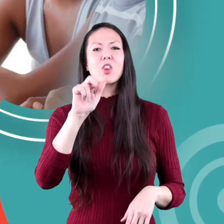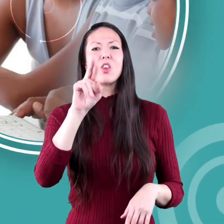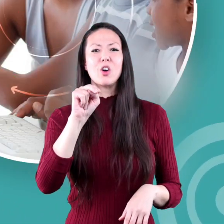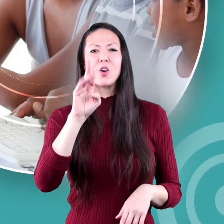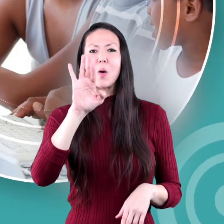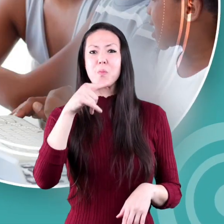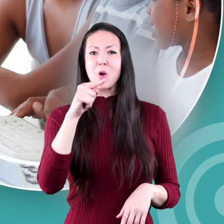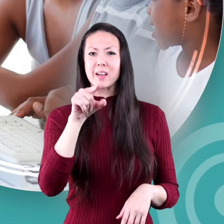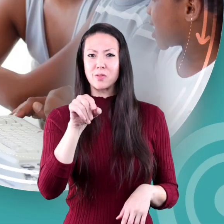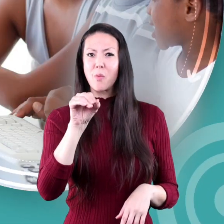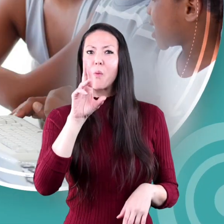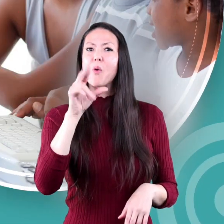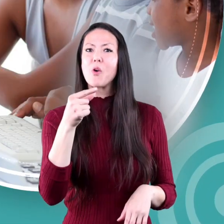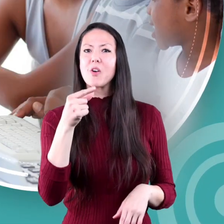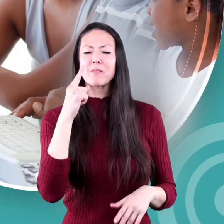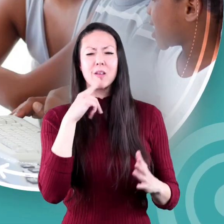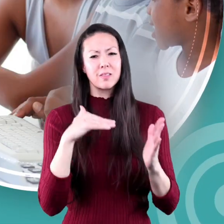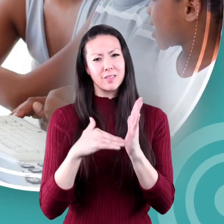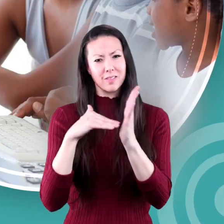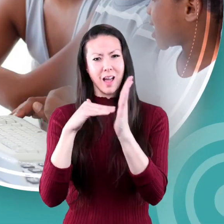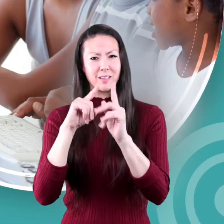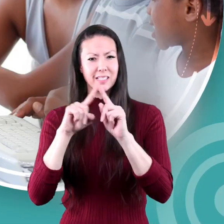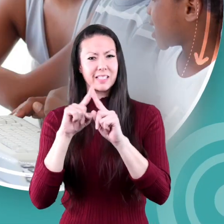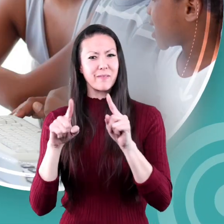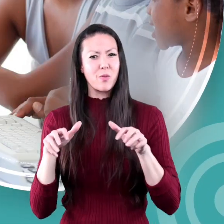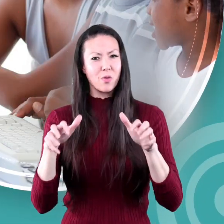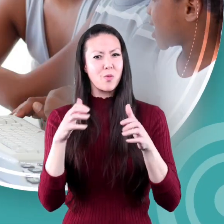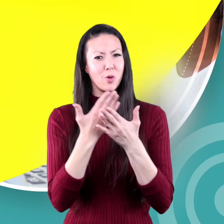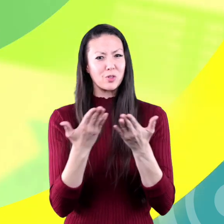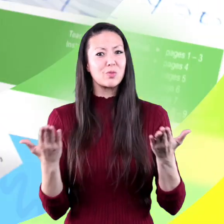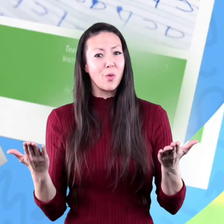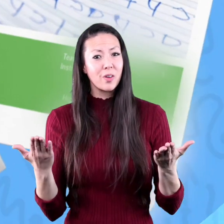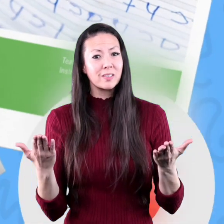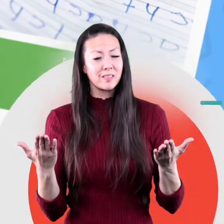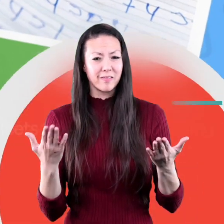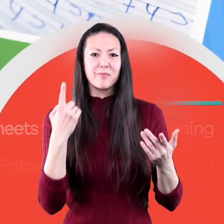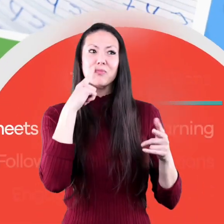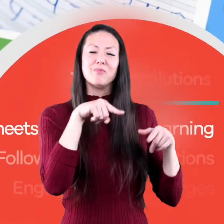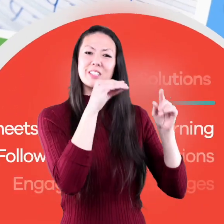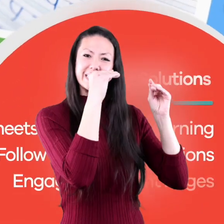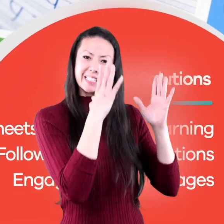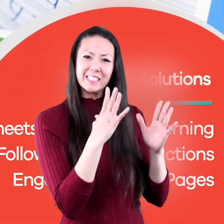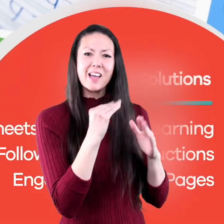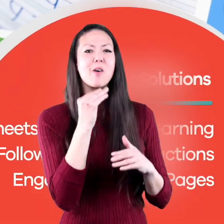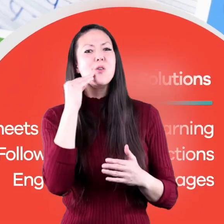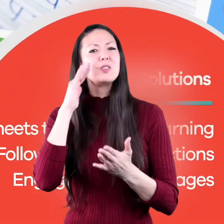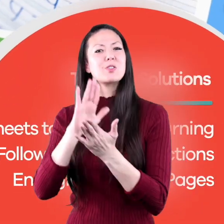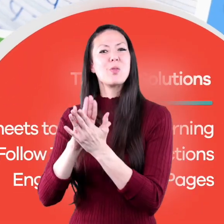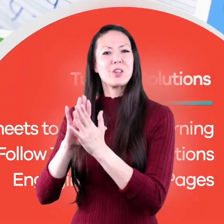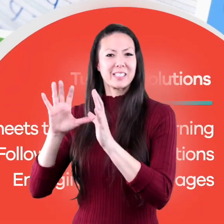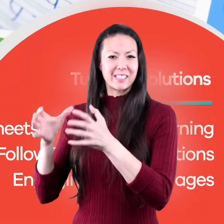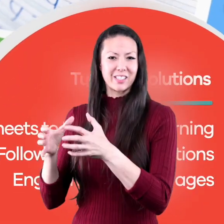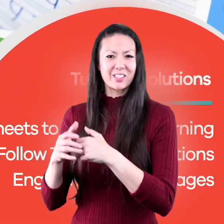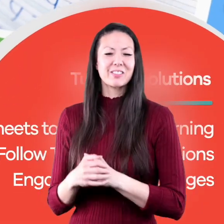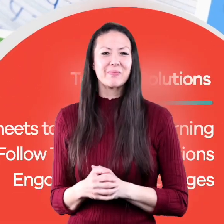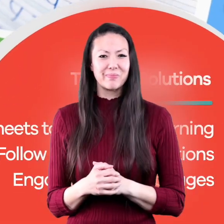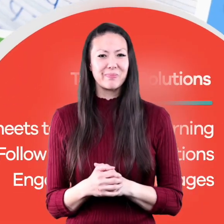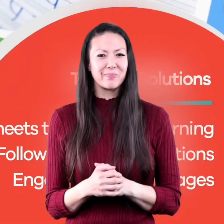.org for thousands of free resources and turnkey solutions for teachers and homeschoolers.